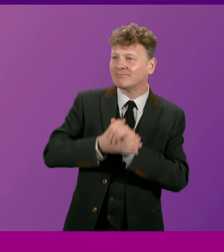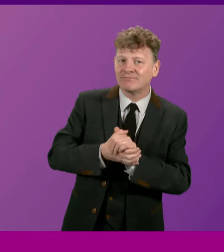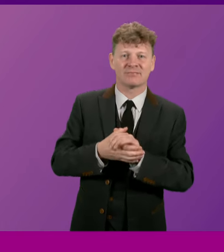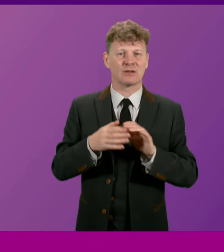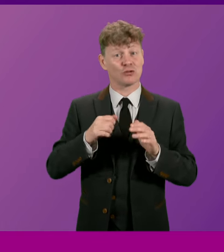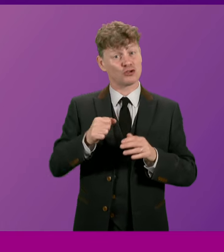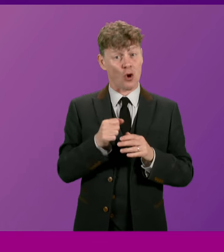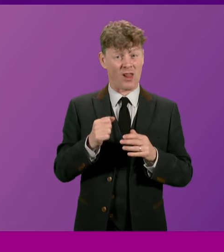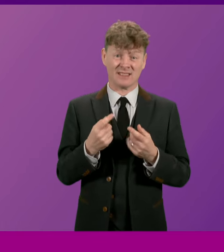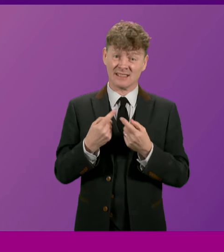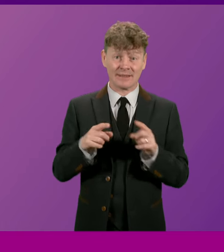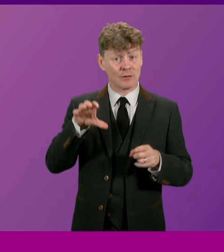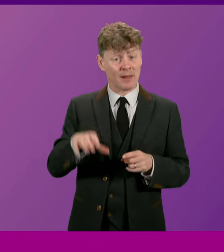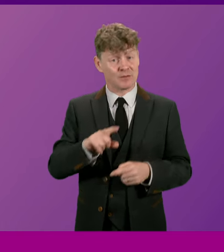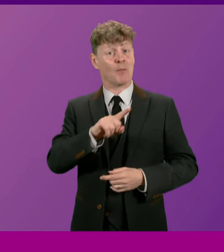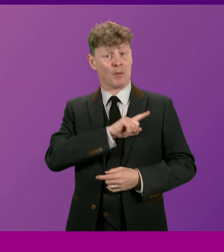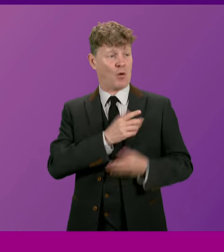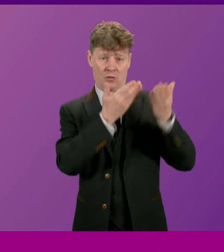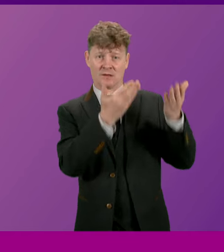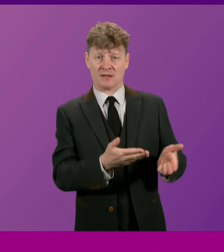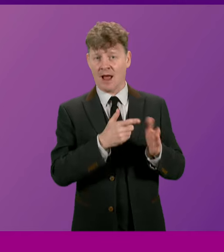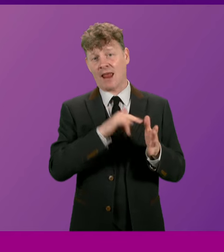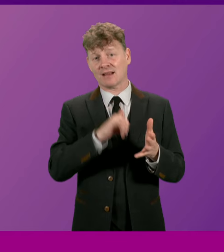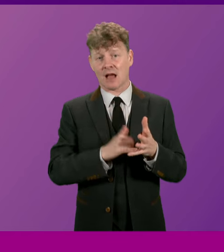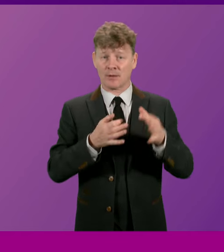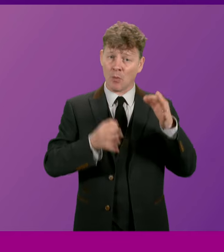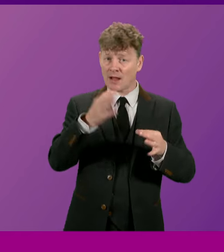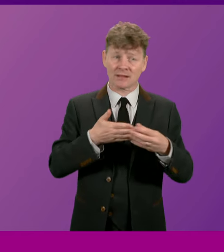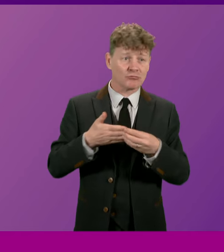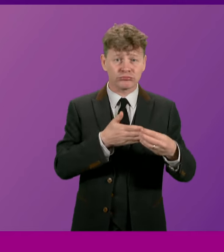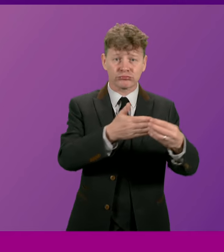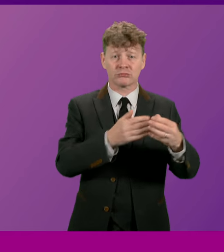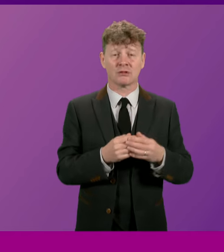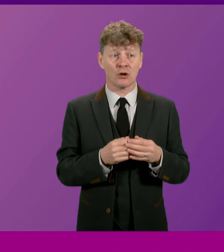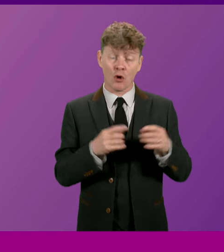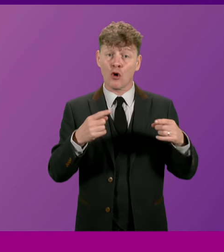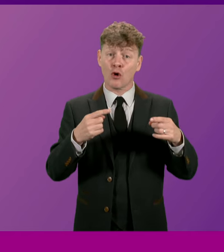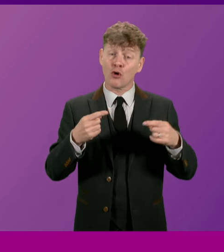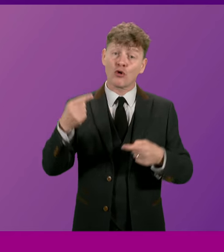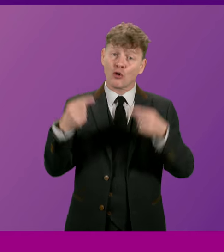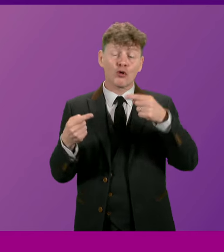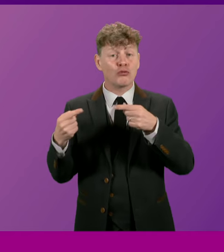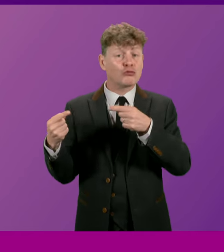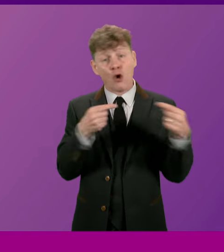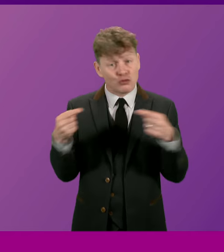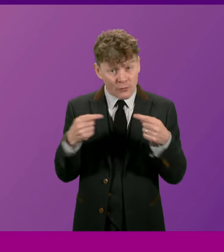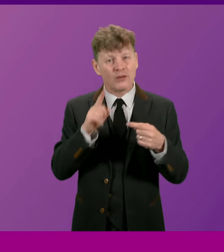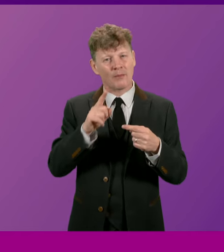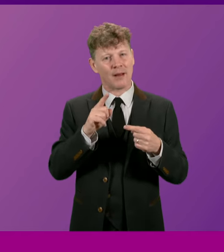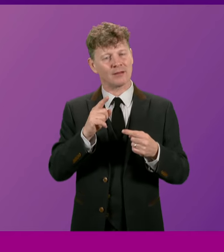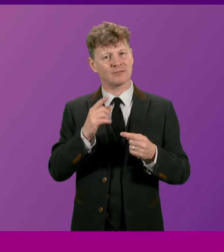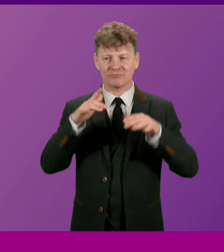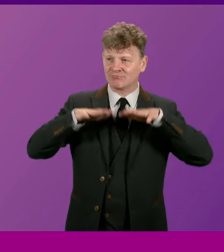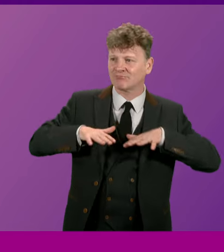very different place due to the political career of Alex Salmond, a controversial but also a charismatic figure.